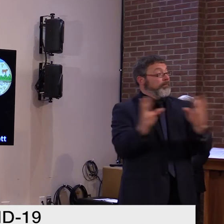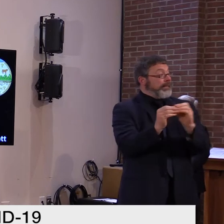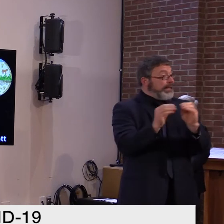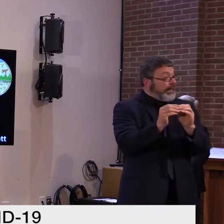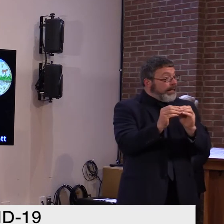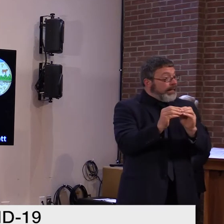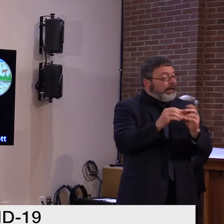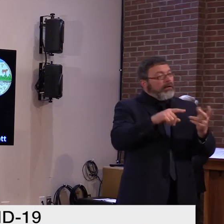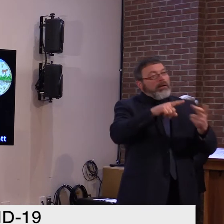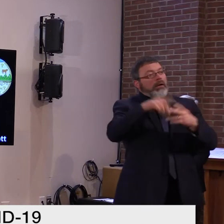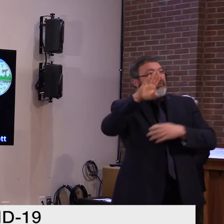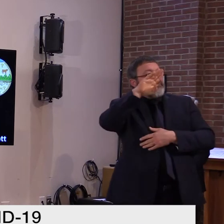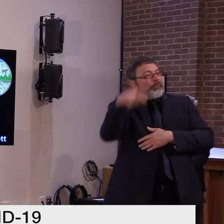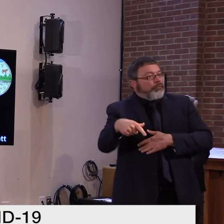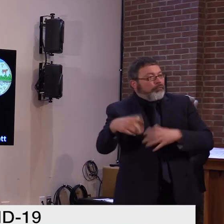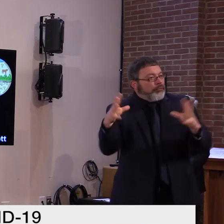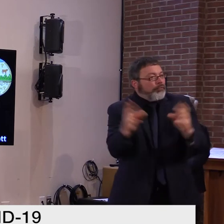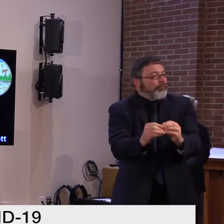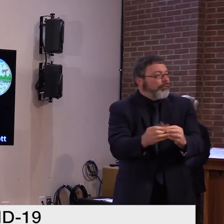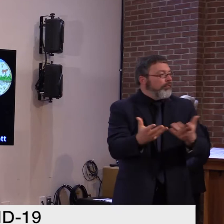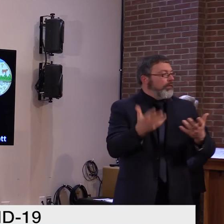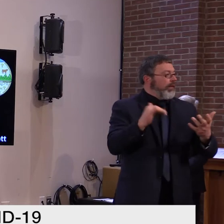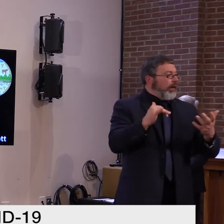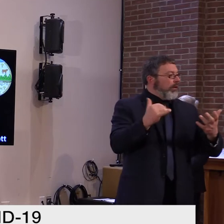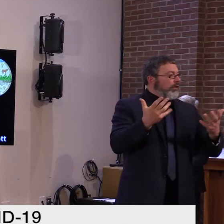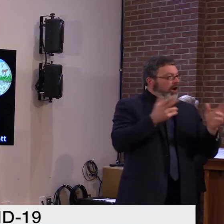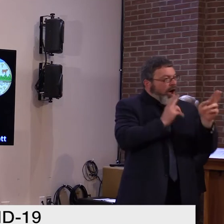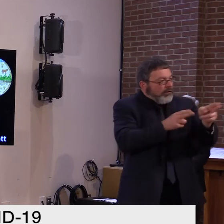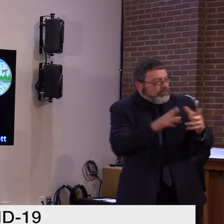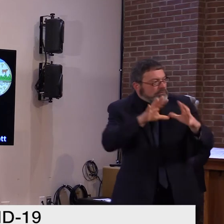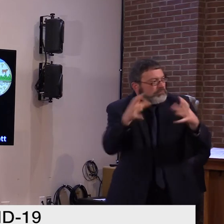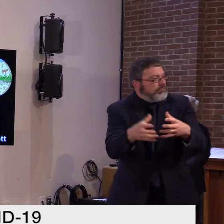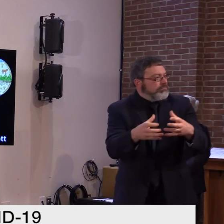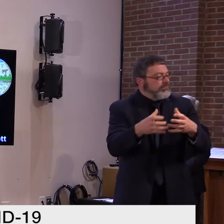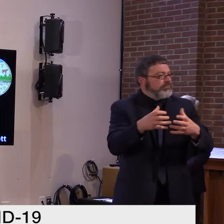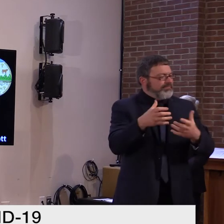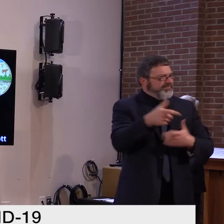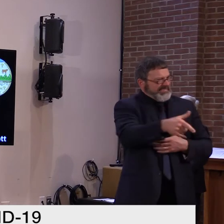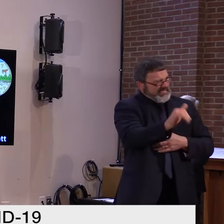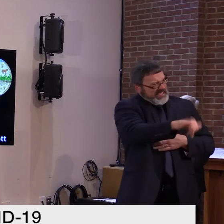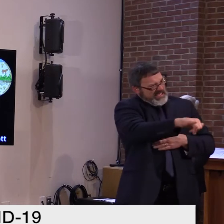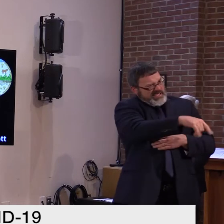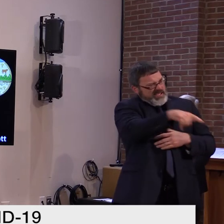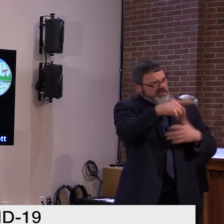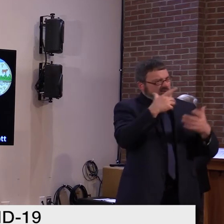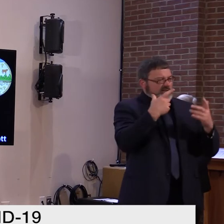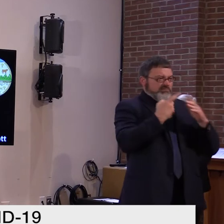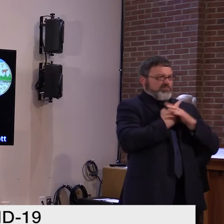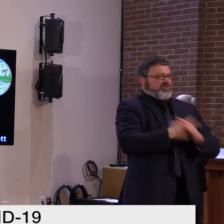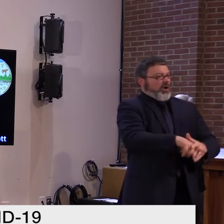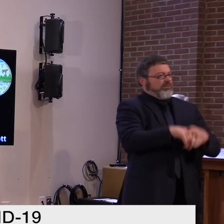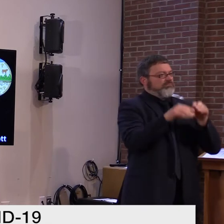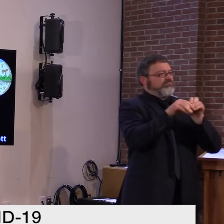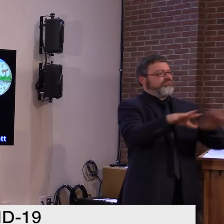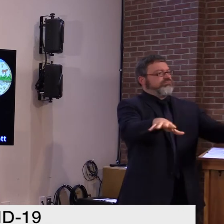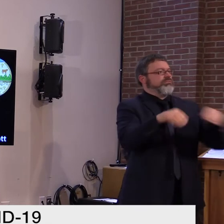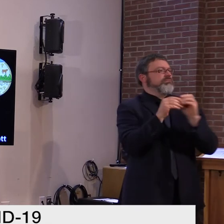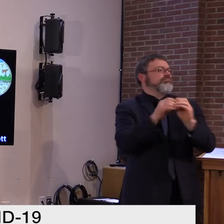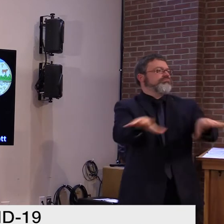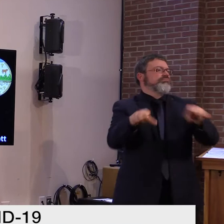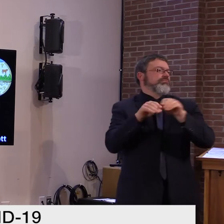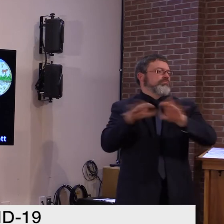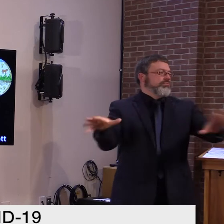friends. These since October 1st, 71% of the cases that are associated with an